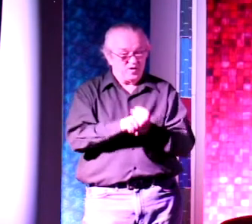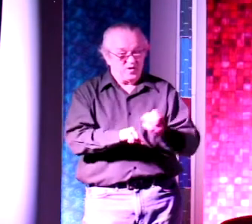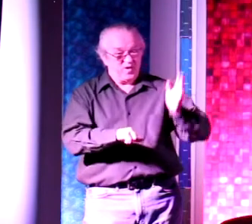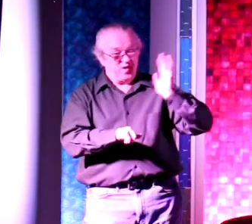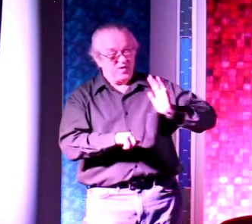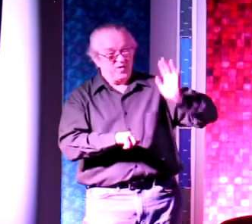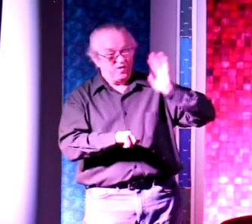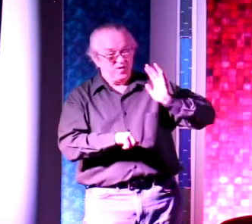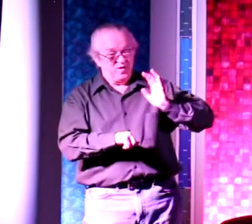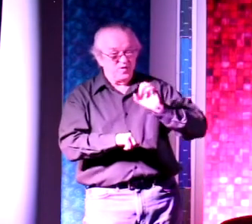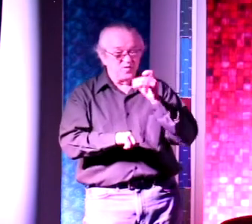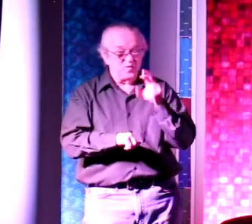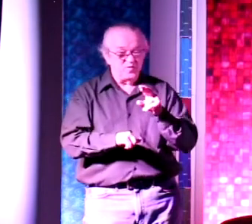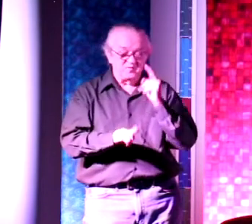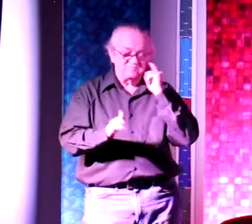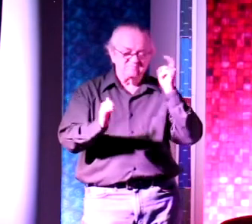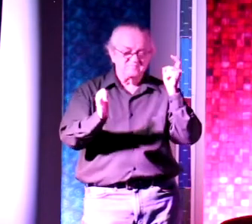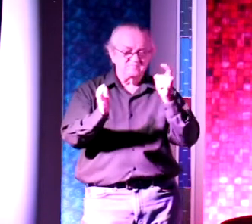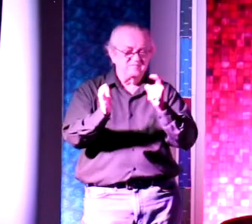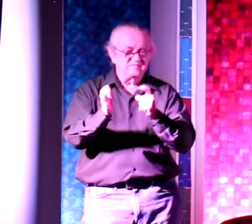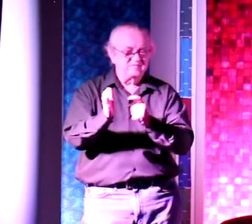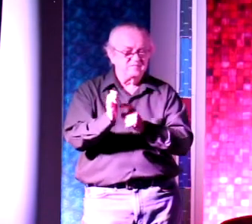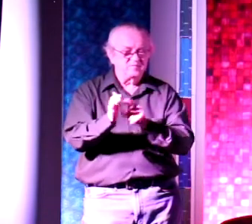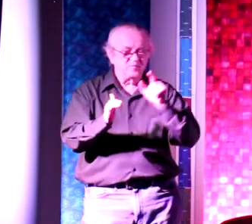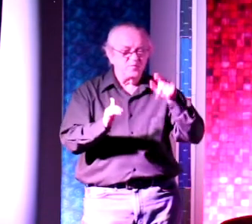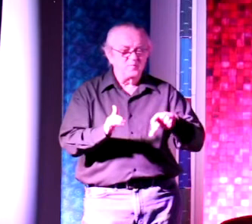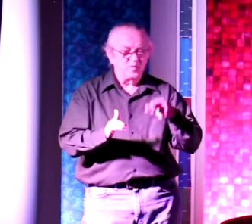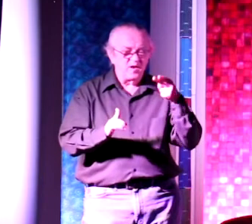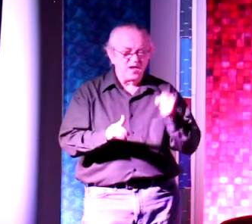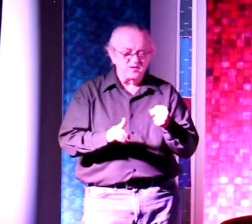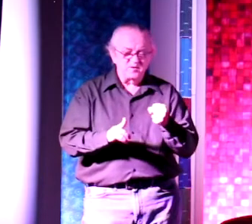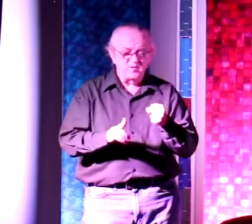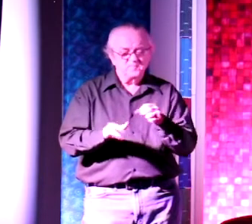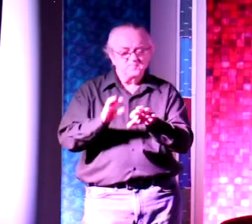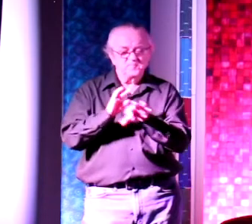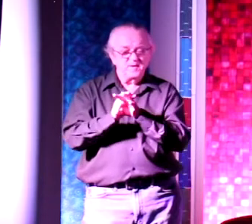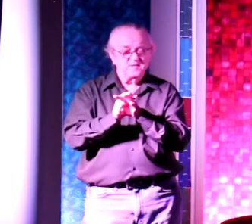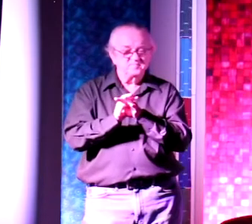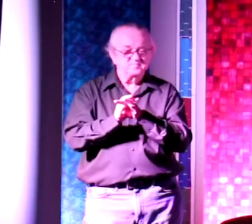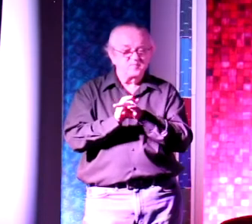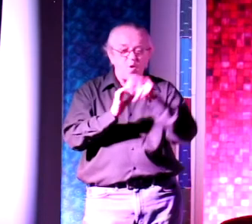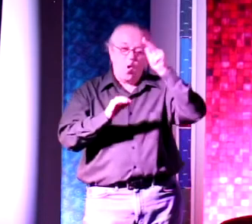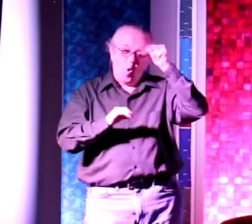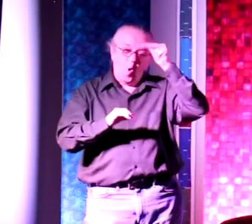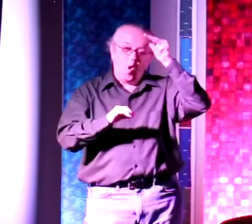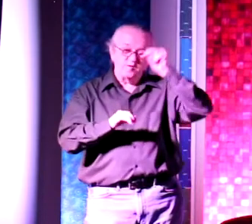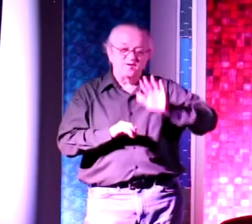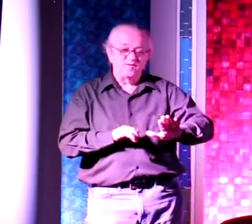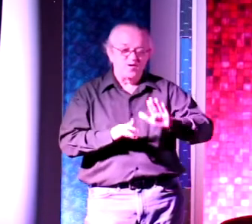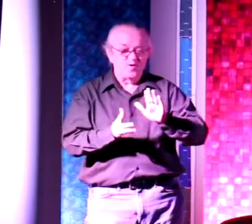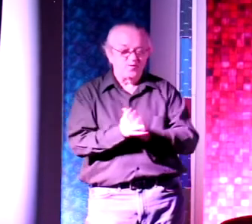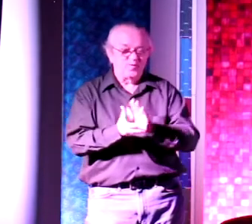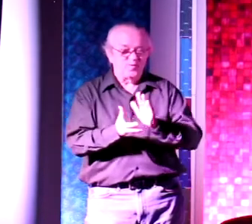Cruiser was identified by the Groveport High School as their mascot because of that big